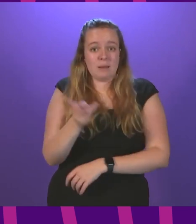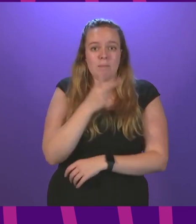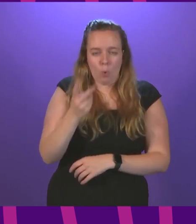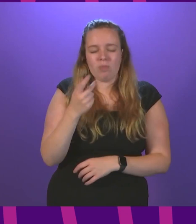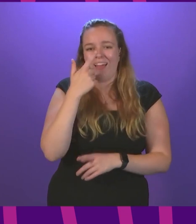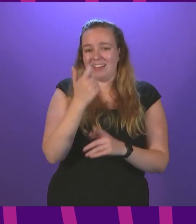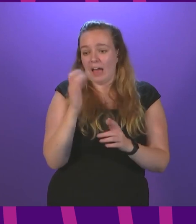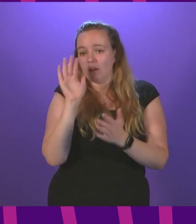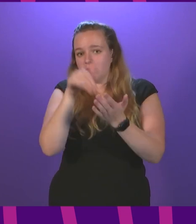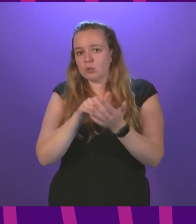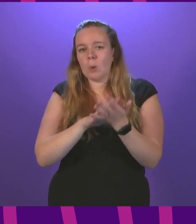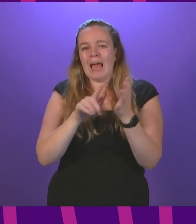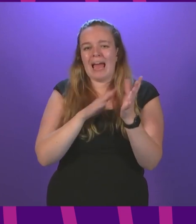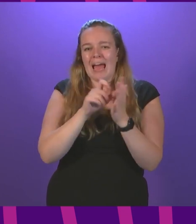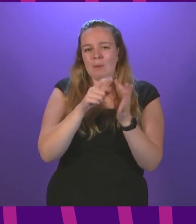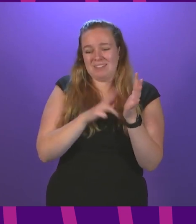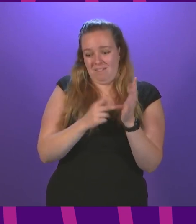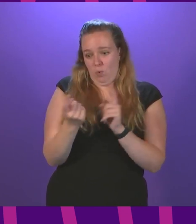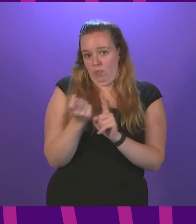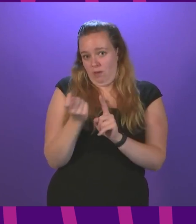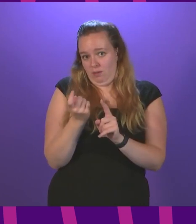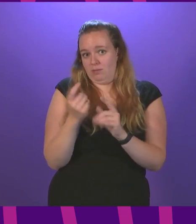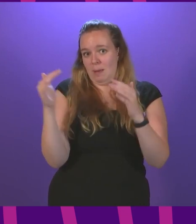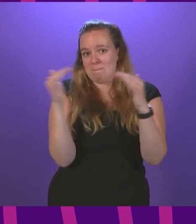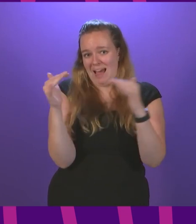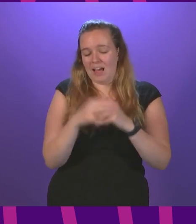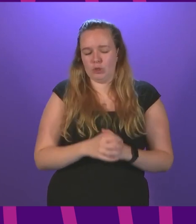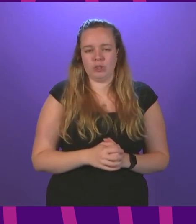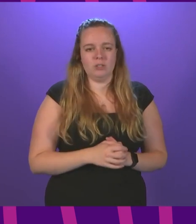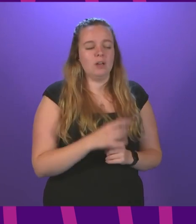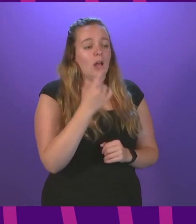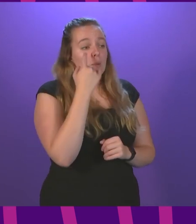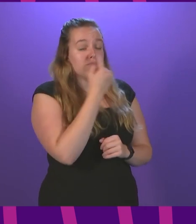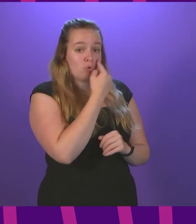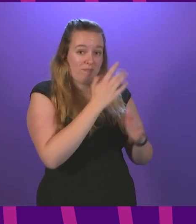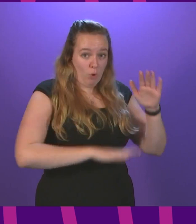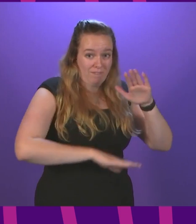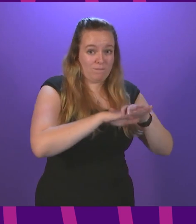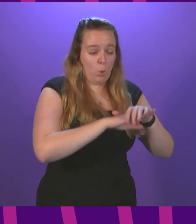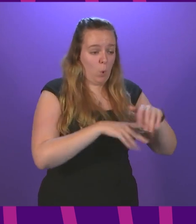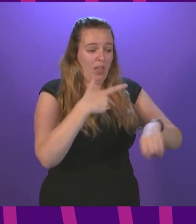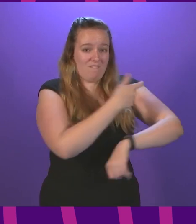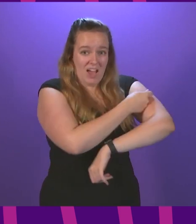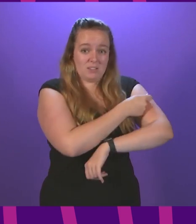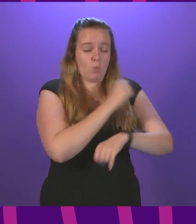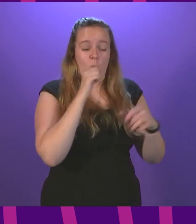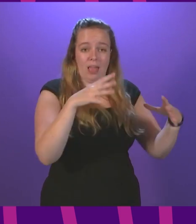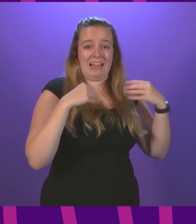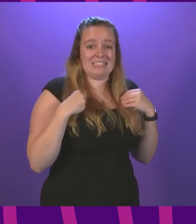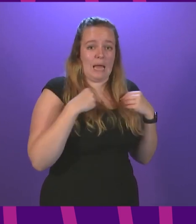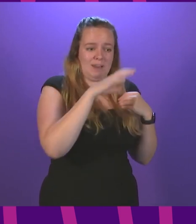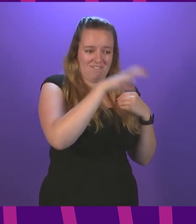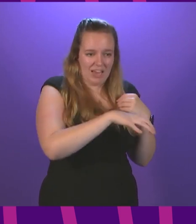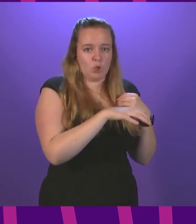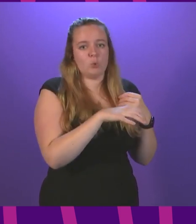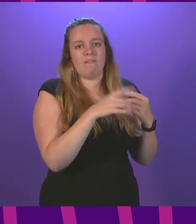for the upcoming international qualifying matches first minister proof of a full course of vaccination will be accepted at venues